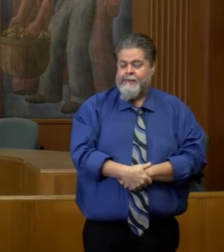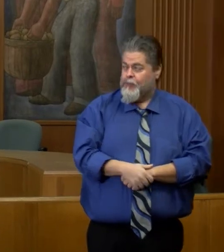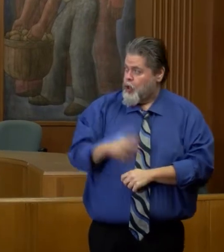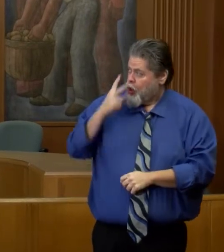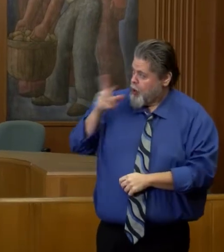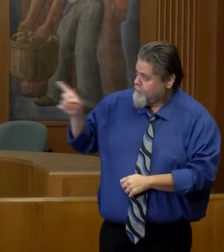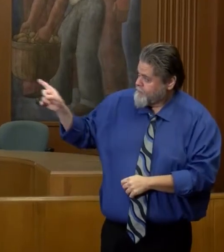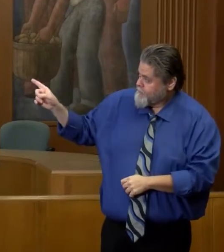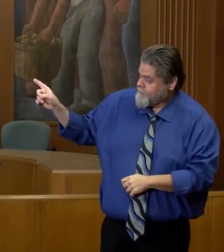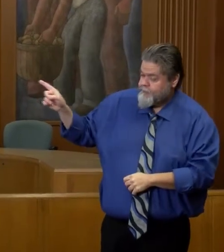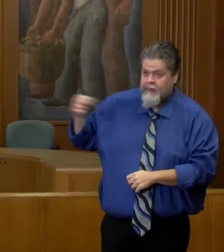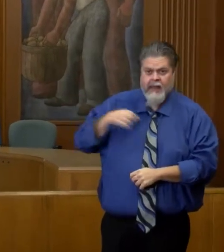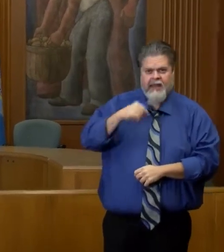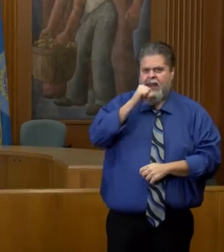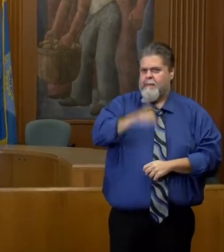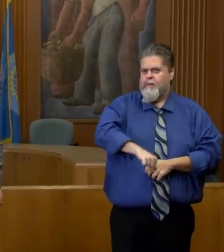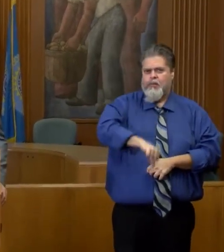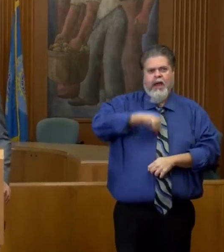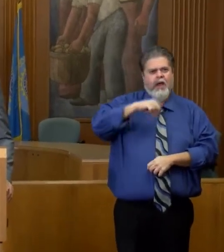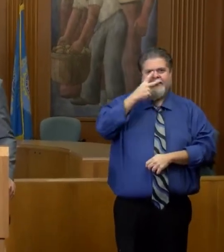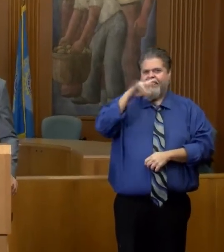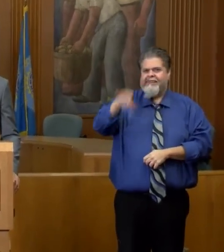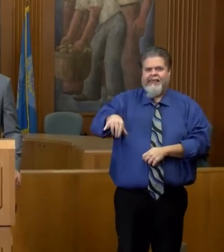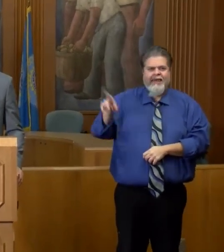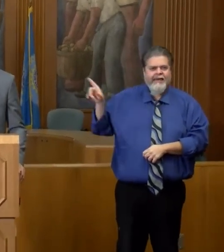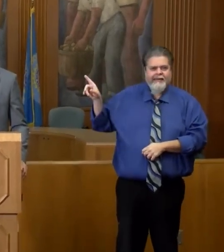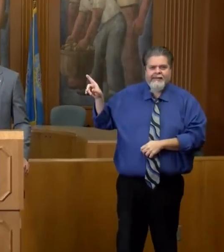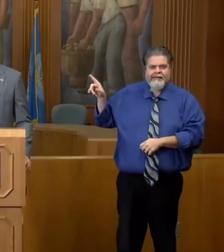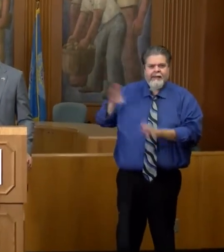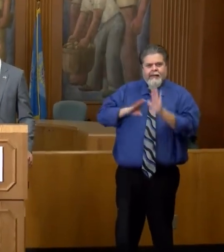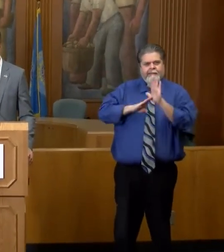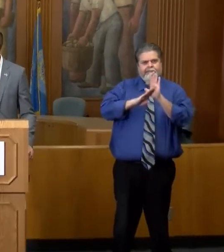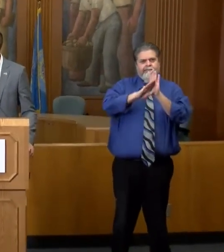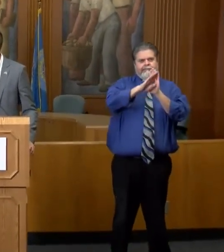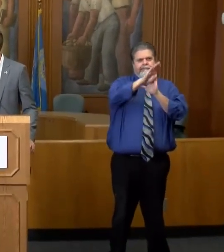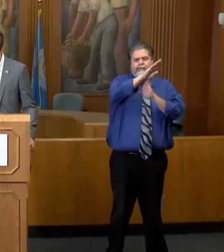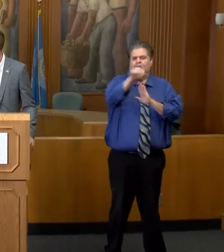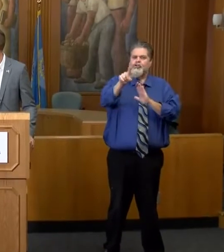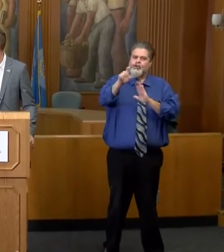This is a chart we're not proud of. This is a trend we need to reverse.